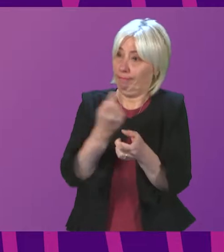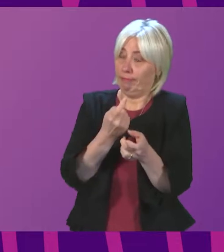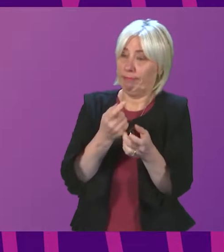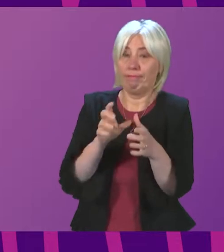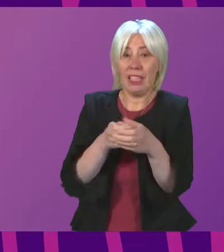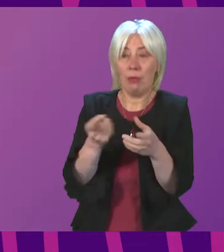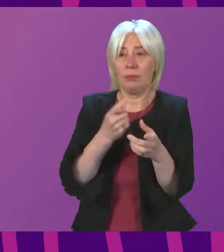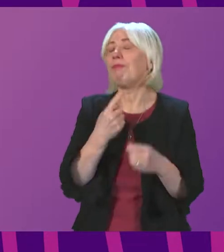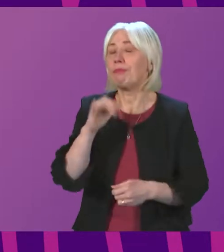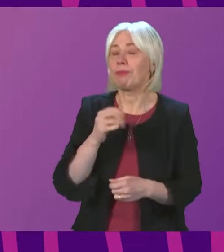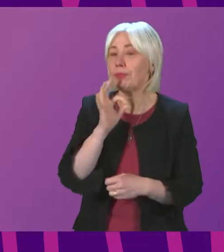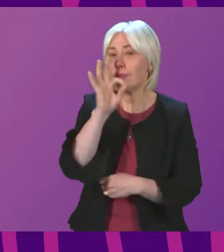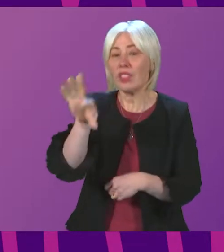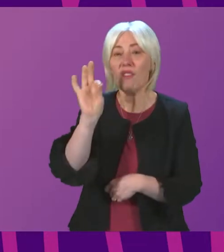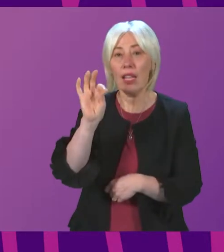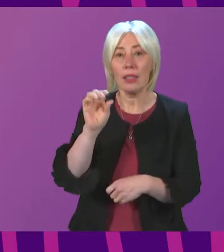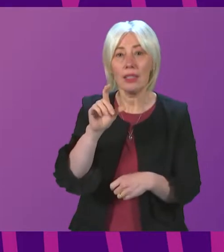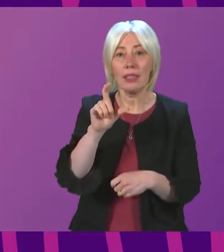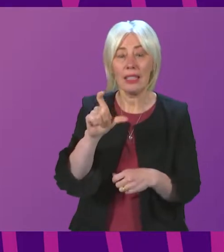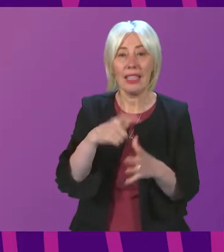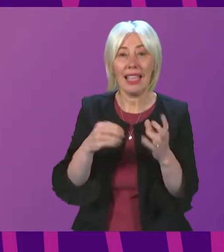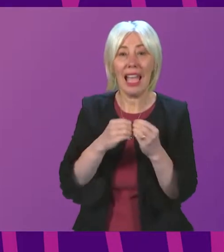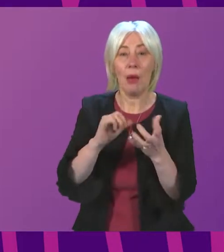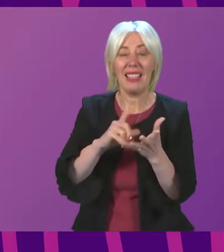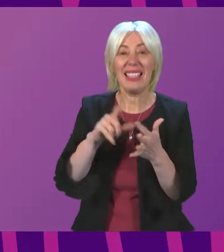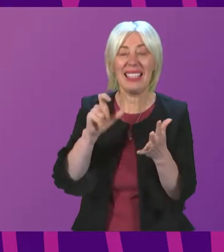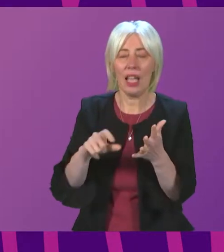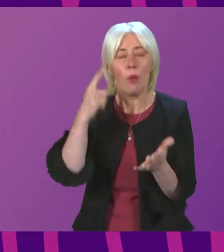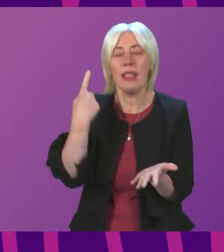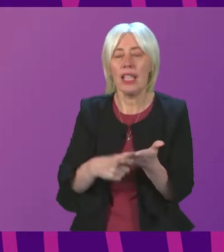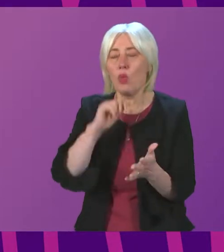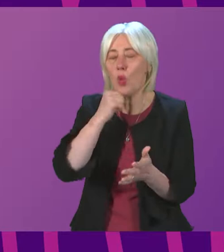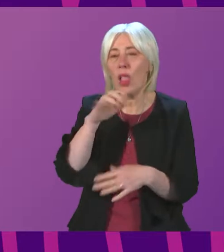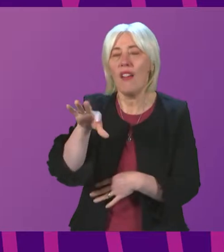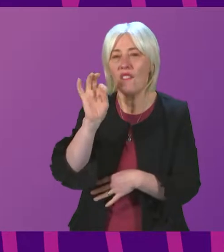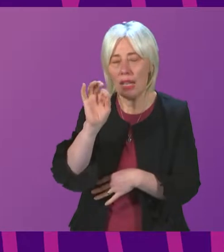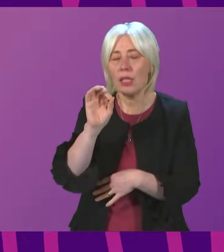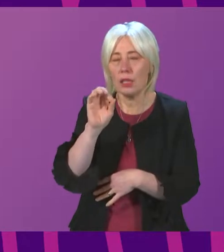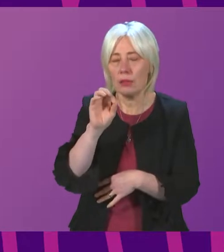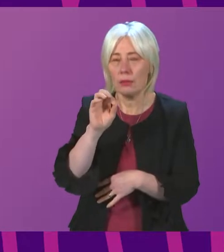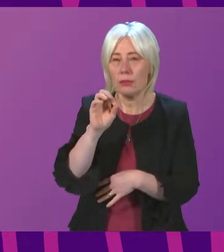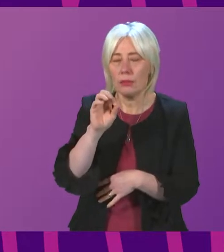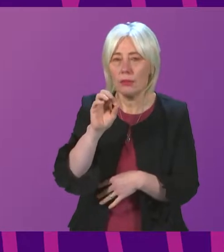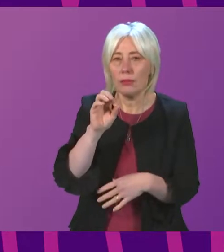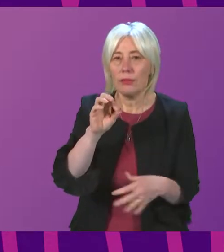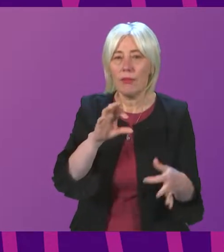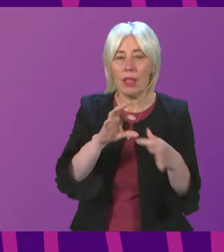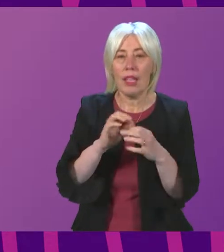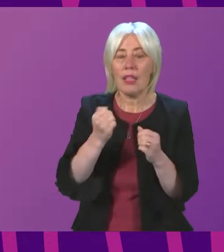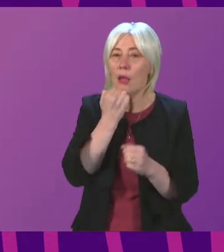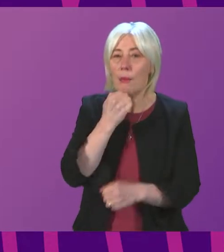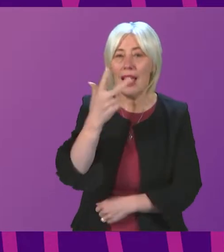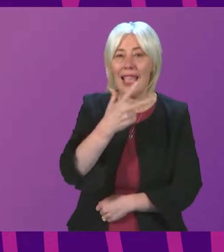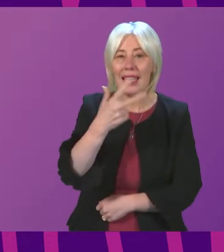we have invited the cabinet secretary or we've decided we will invite the cabinet secretary to come in in relation to petition number